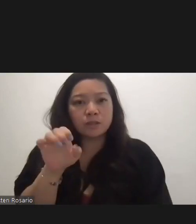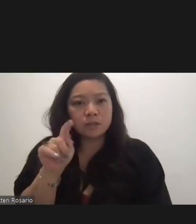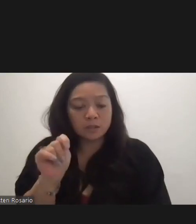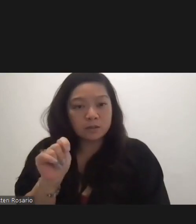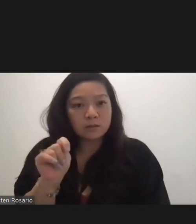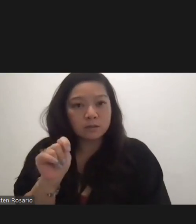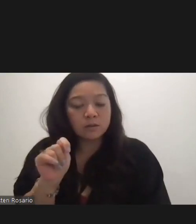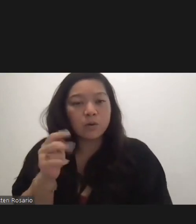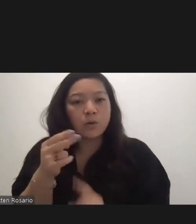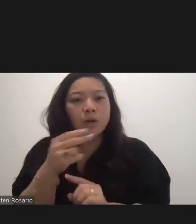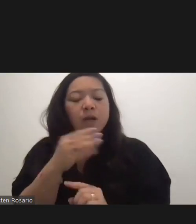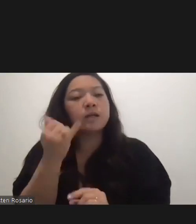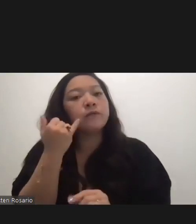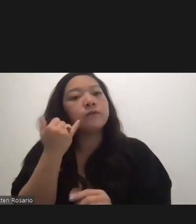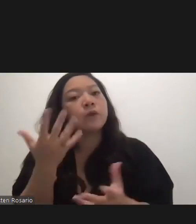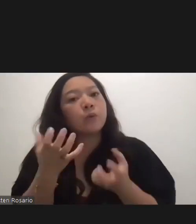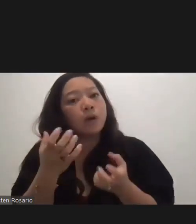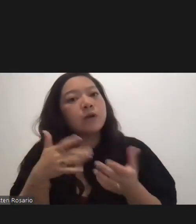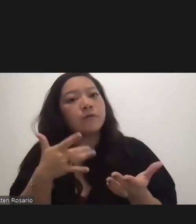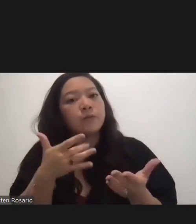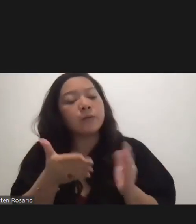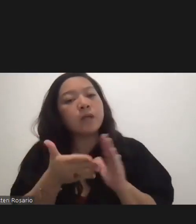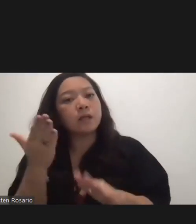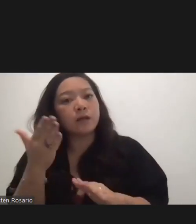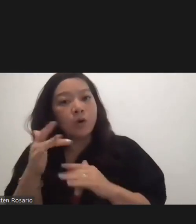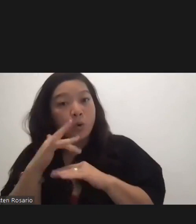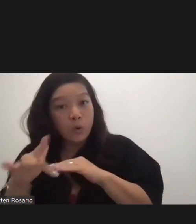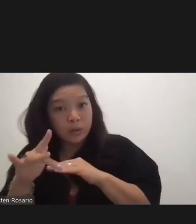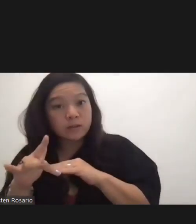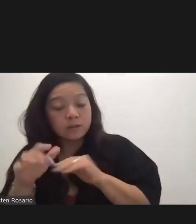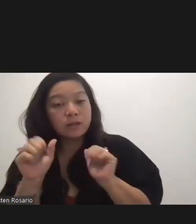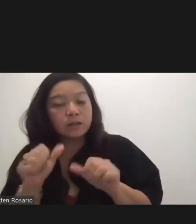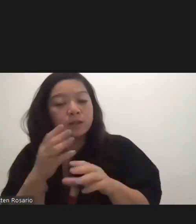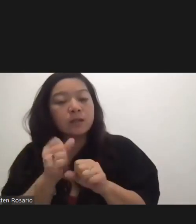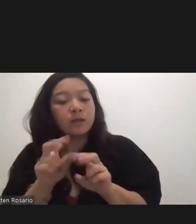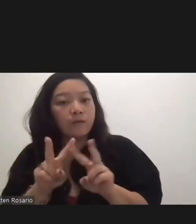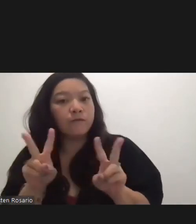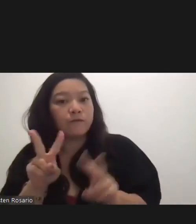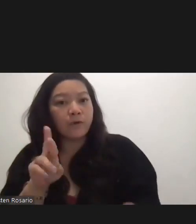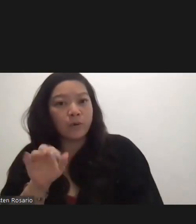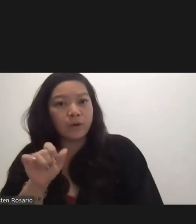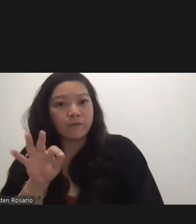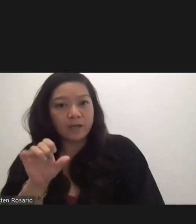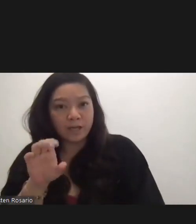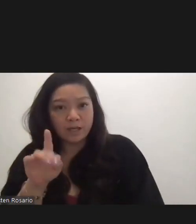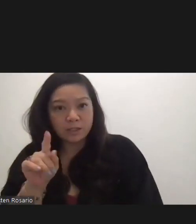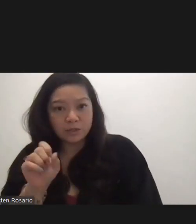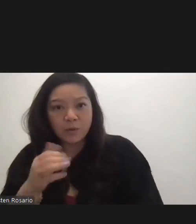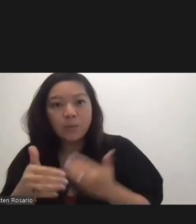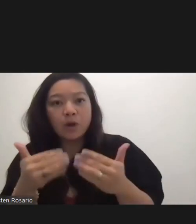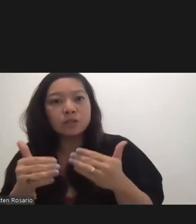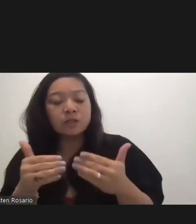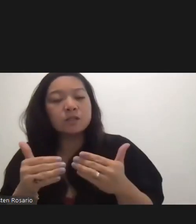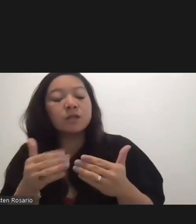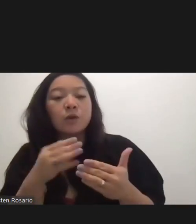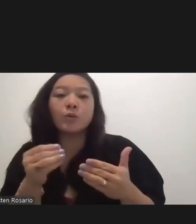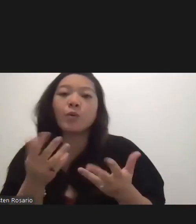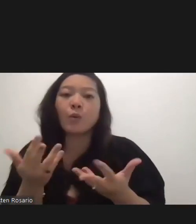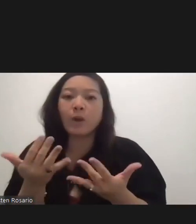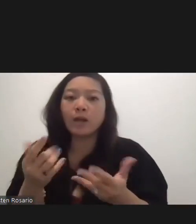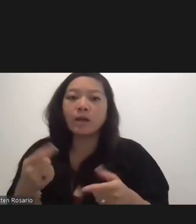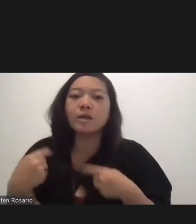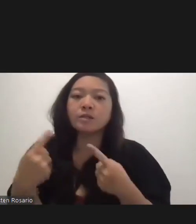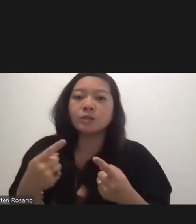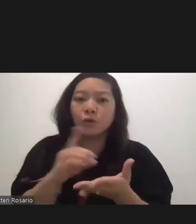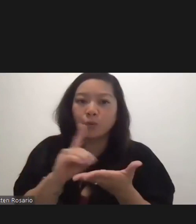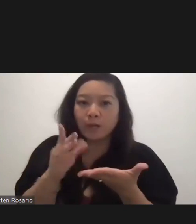they want to leave early and want to get this verification process done. So, it will be the weekend. And so, we have to take that into consideration